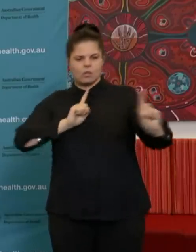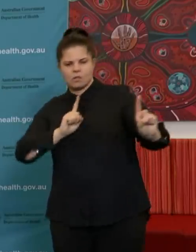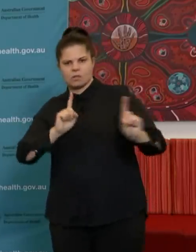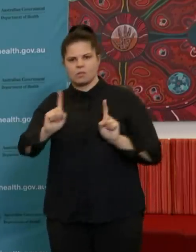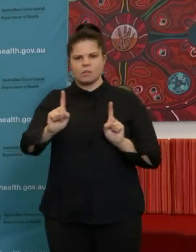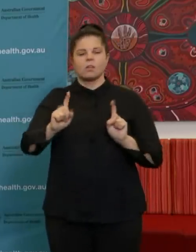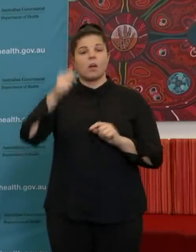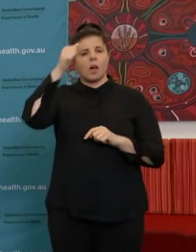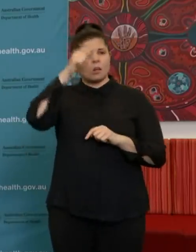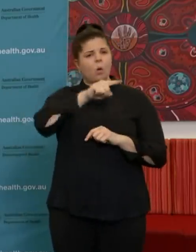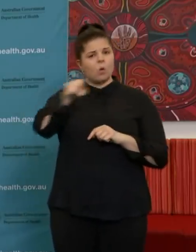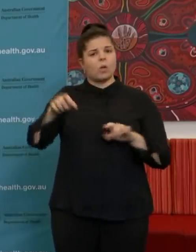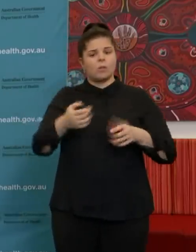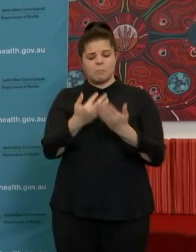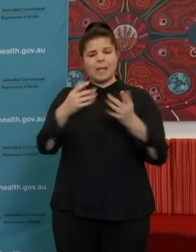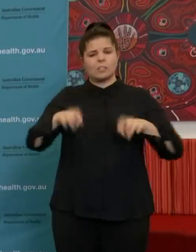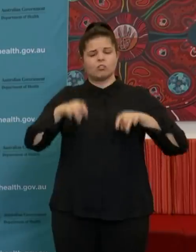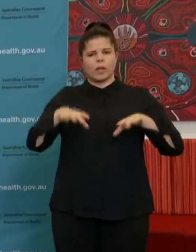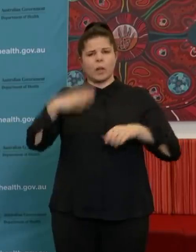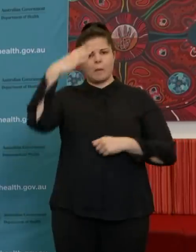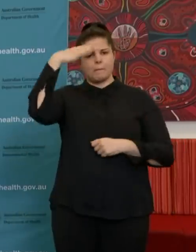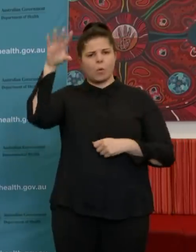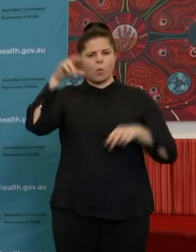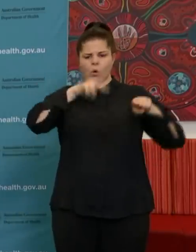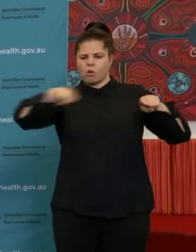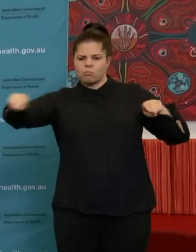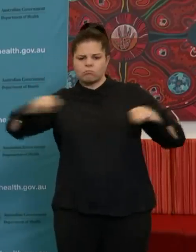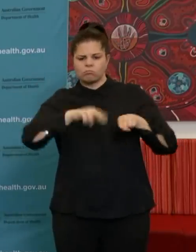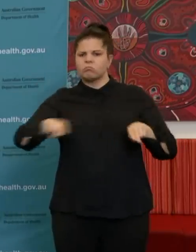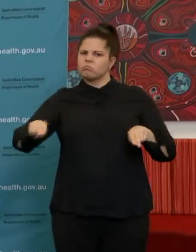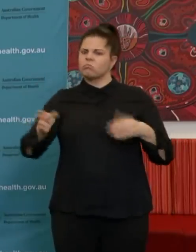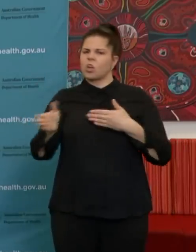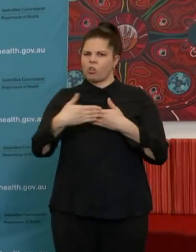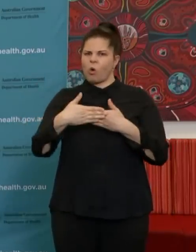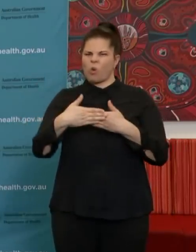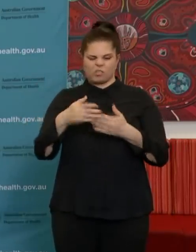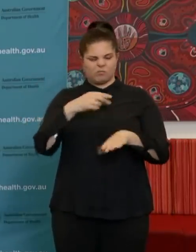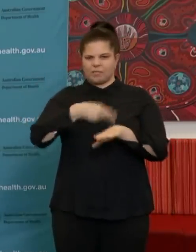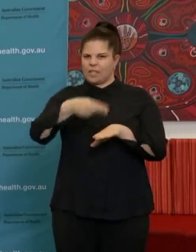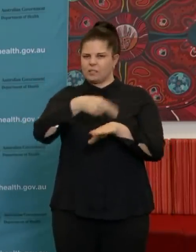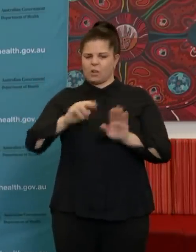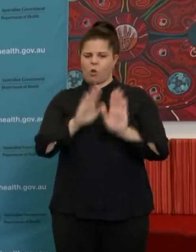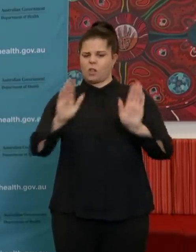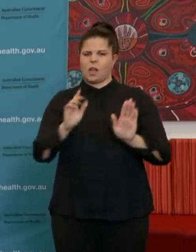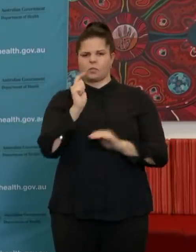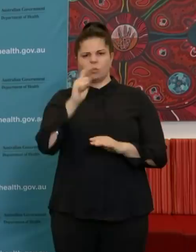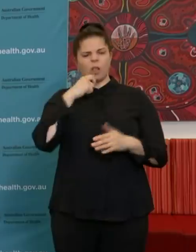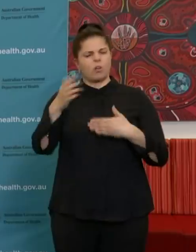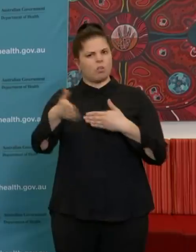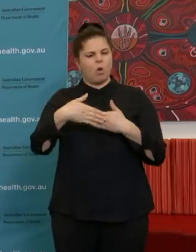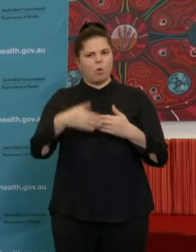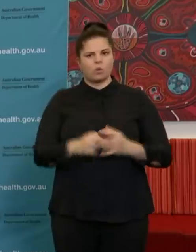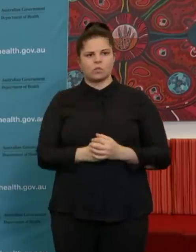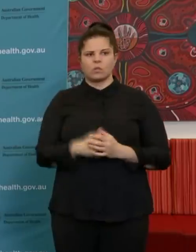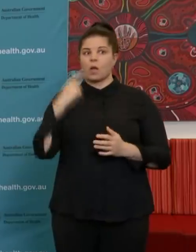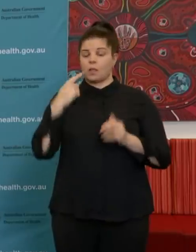Australia have closed or are planning to close shortly in relation to the Easter holidays. And that's a good thing, I